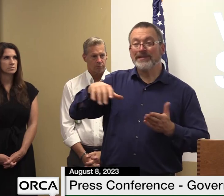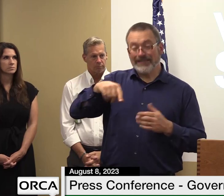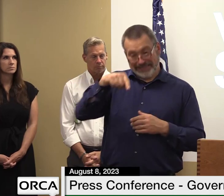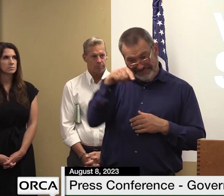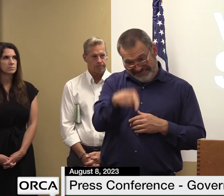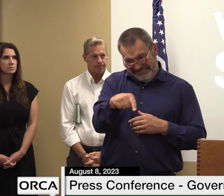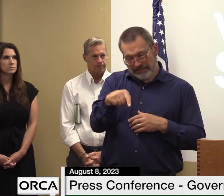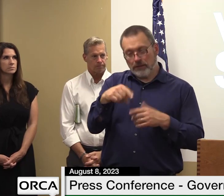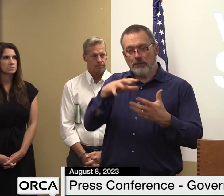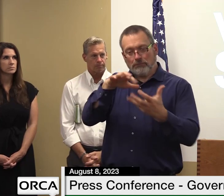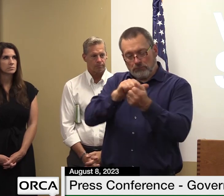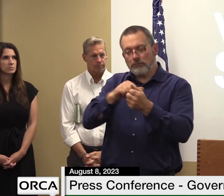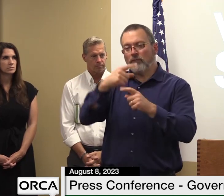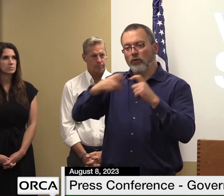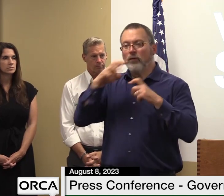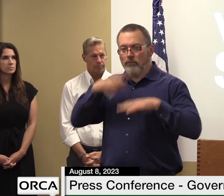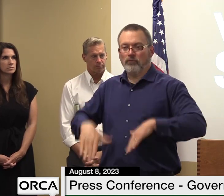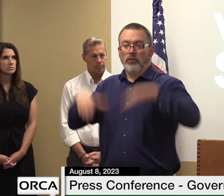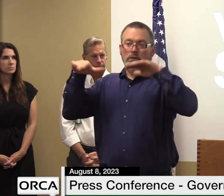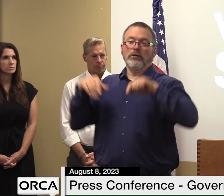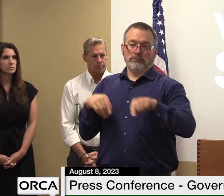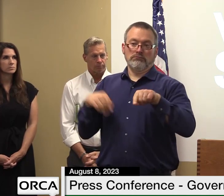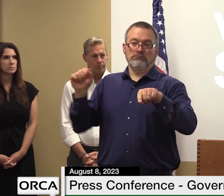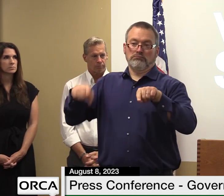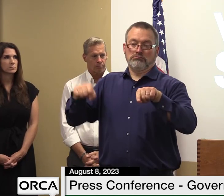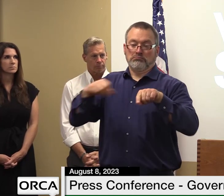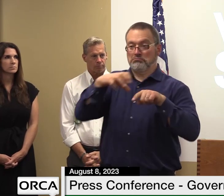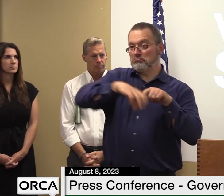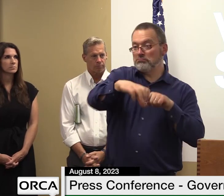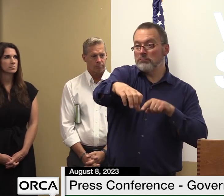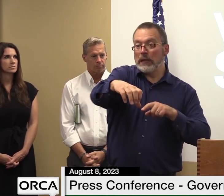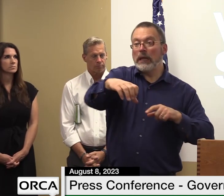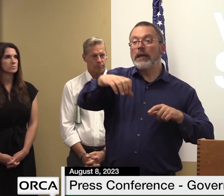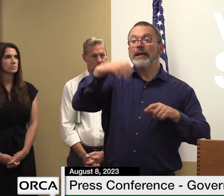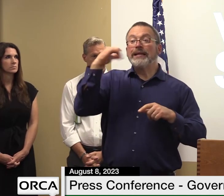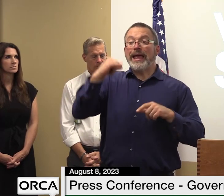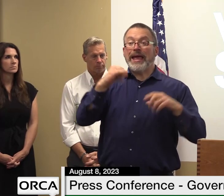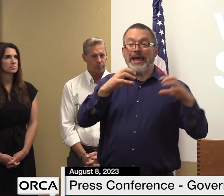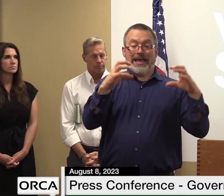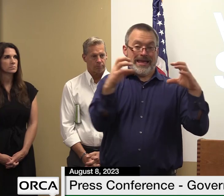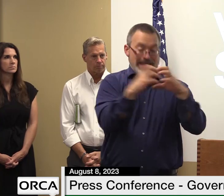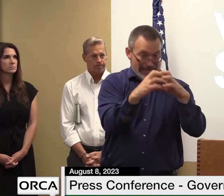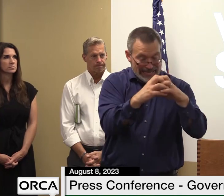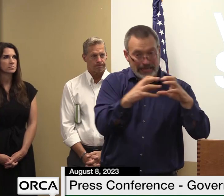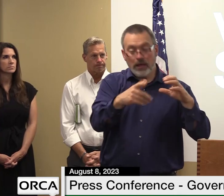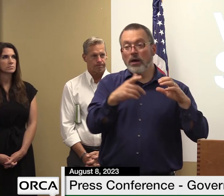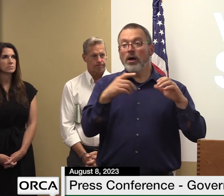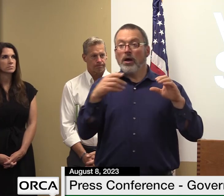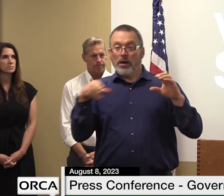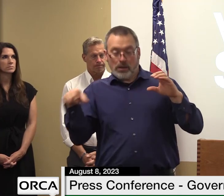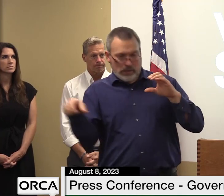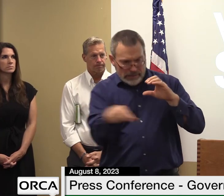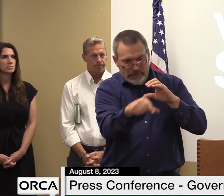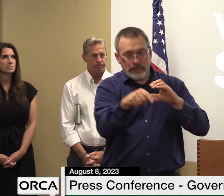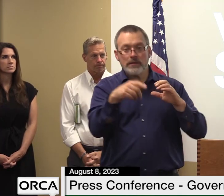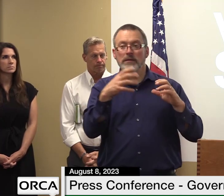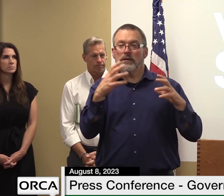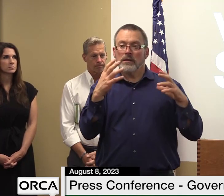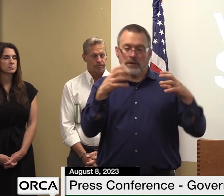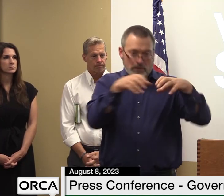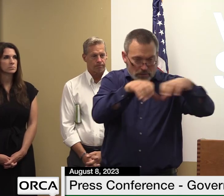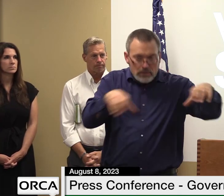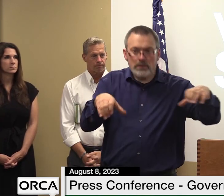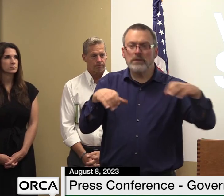um but it'll have to be deconstructed put out in the right of way and then we'll have to take it away from there but they have to be deconstructed